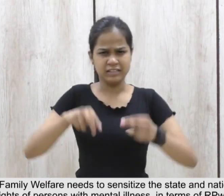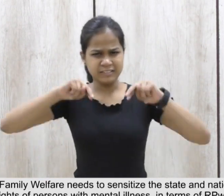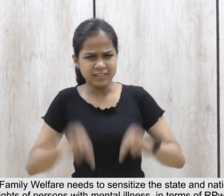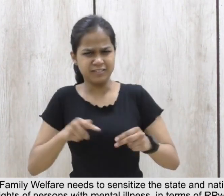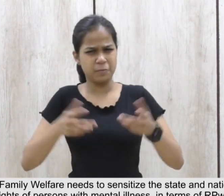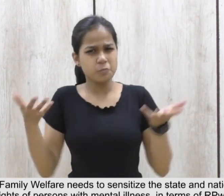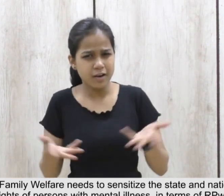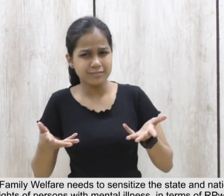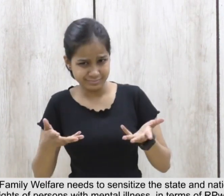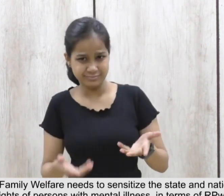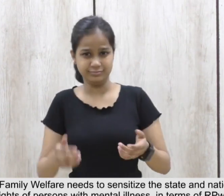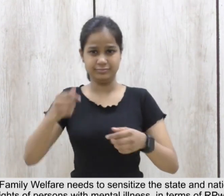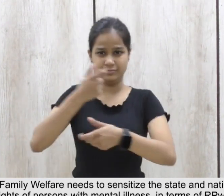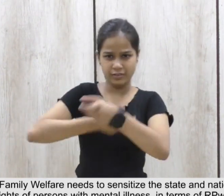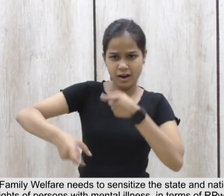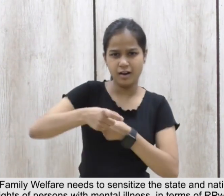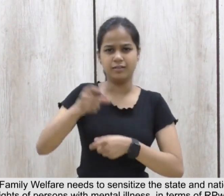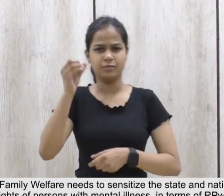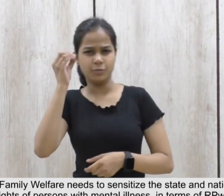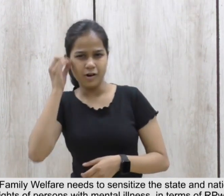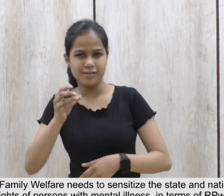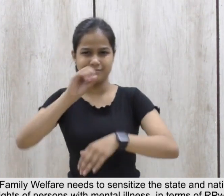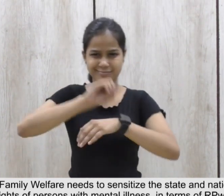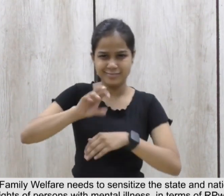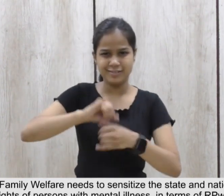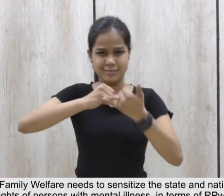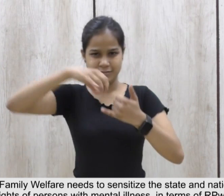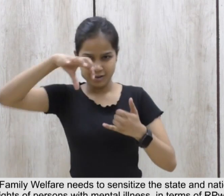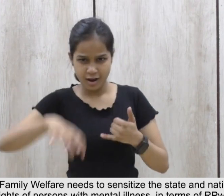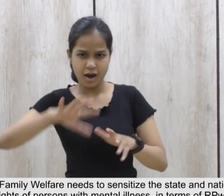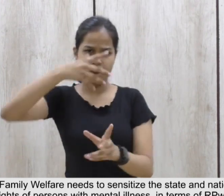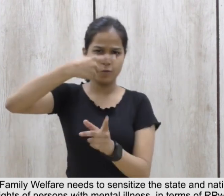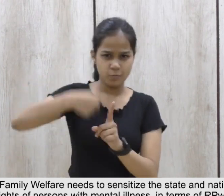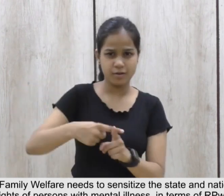authorities about the rights of persons with mental illness.